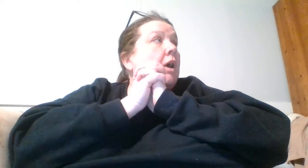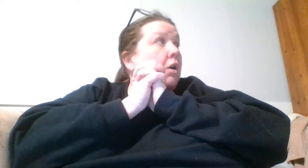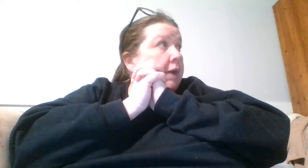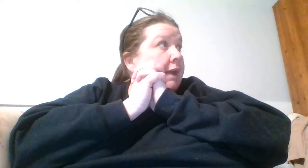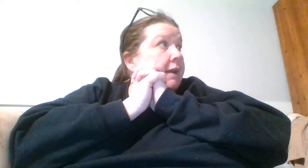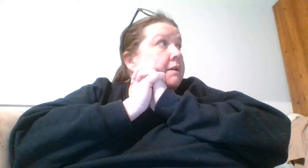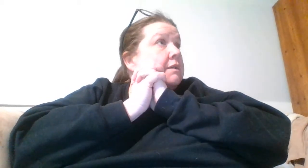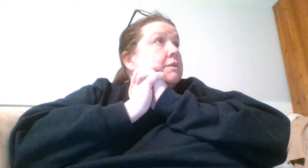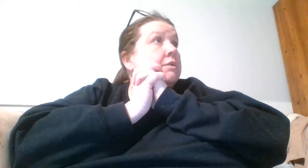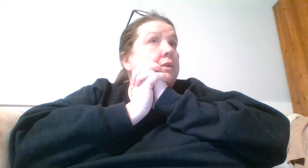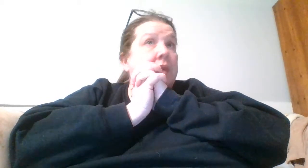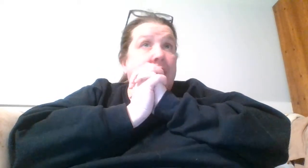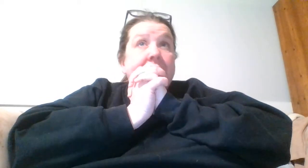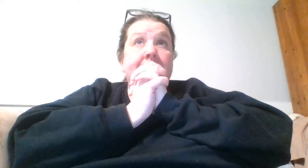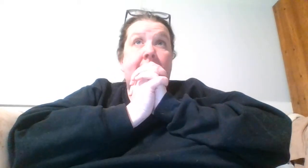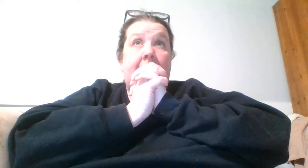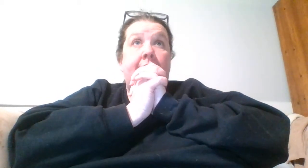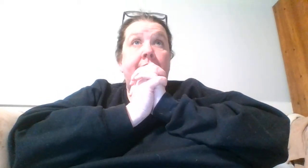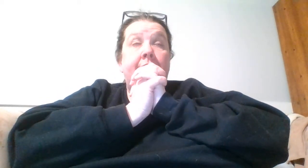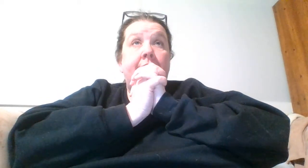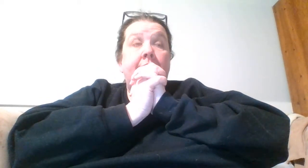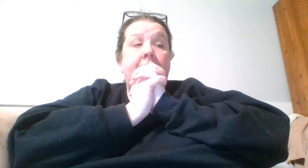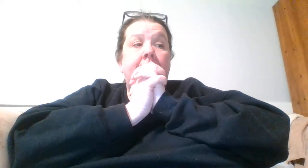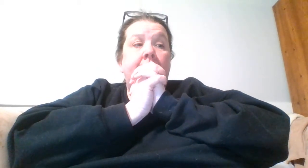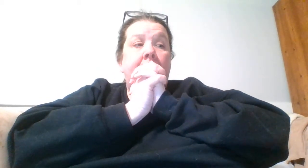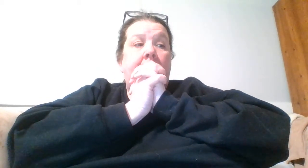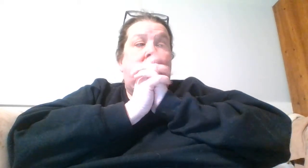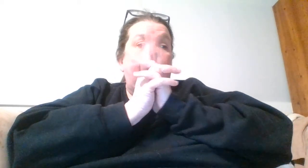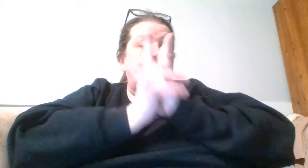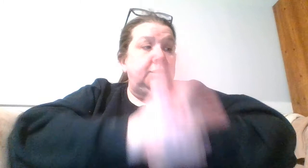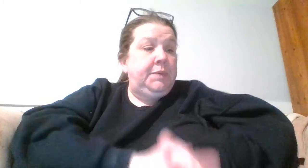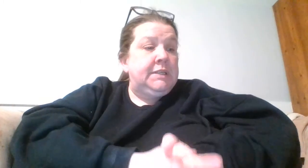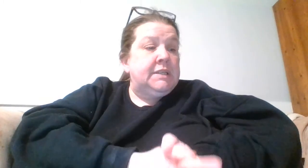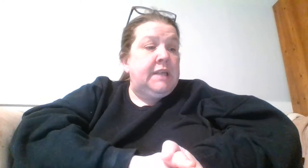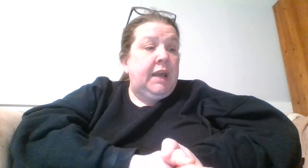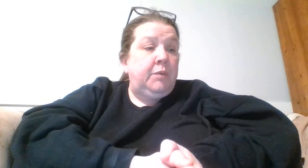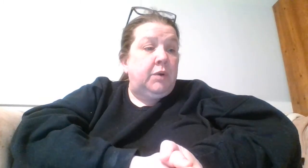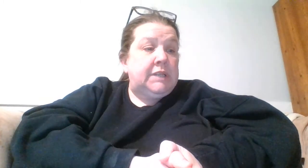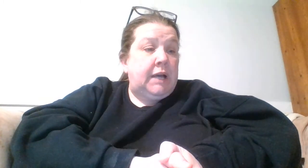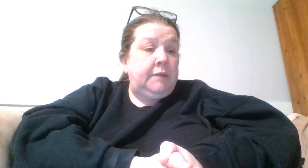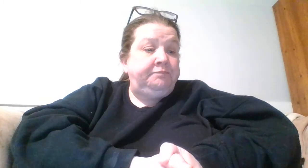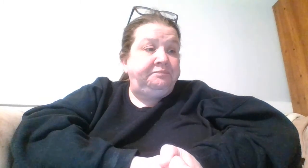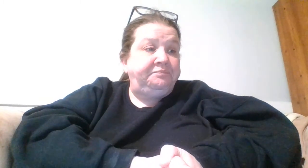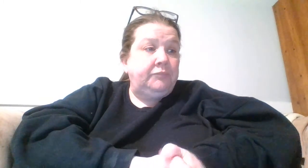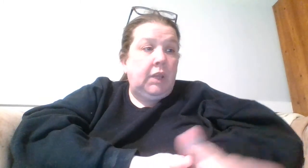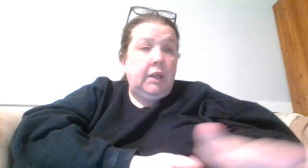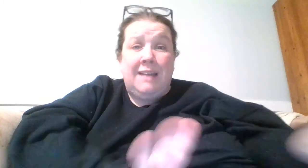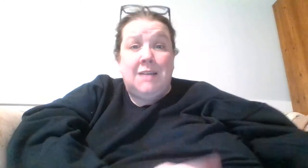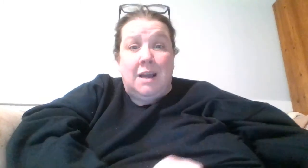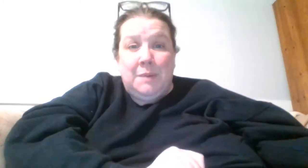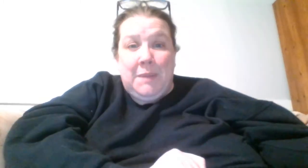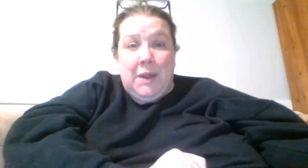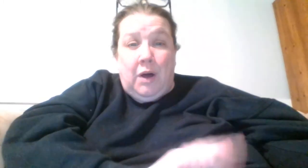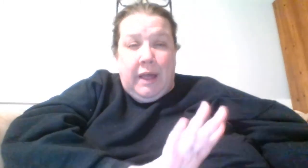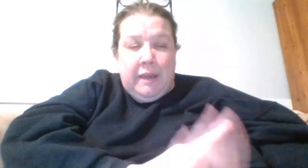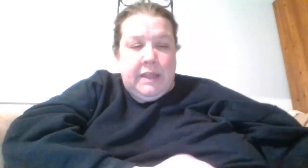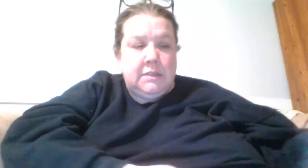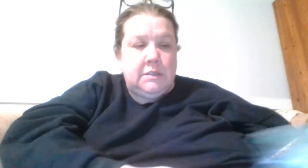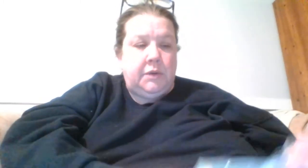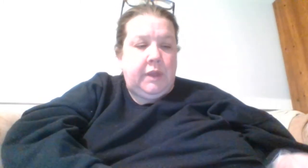Okay. So that said I have two pieces that I worked on and that talks about my haul. That's the only